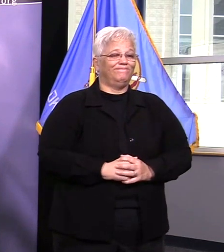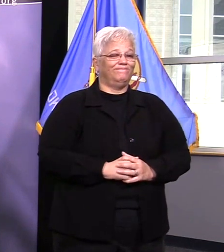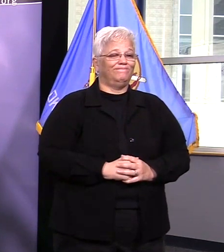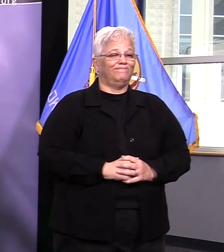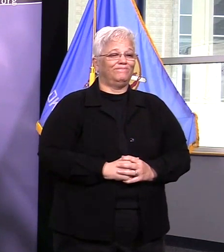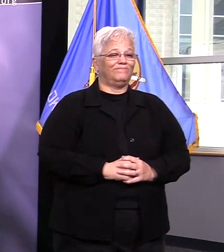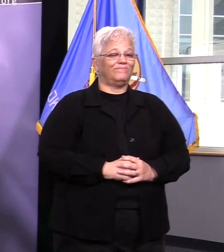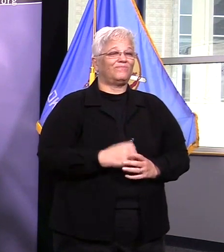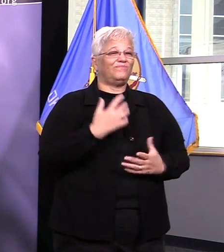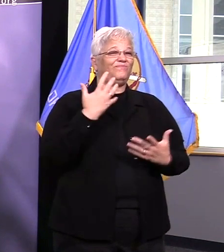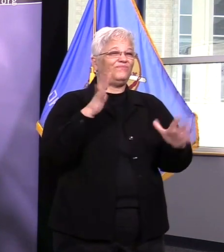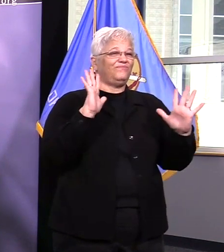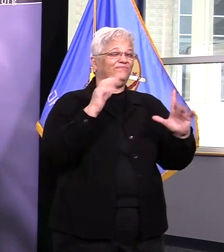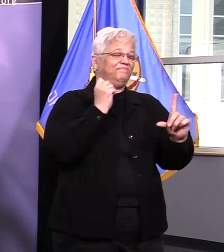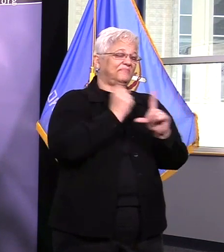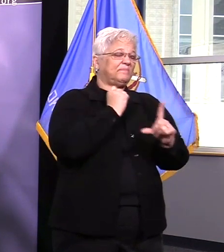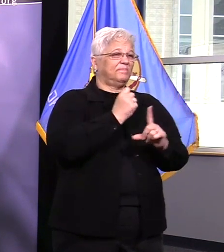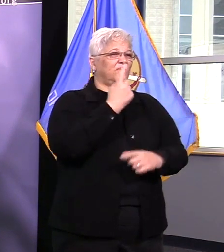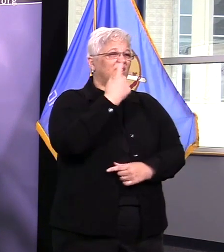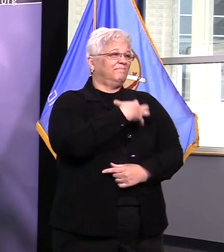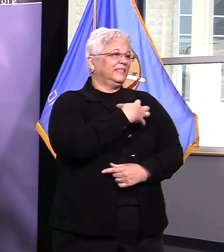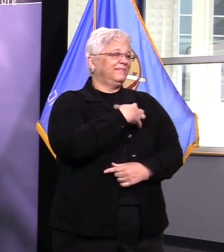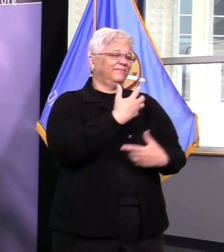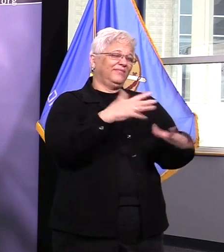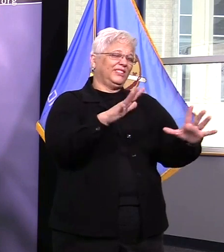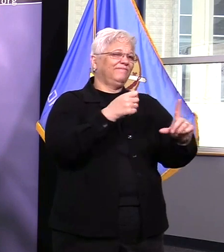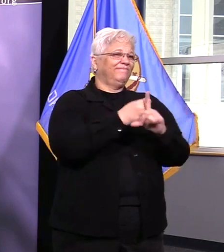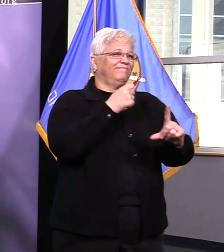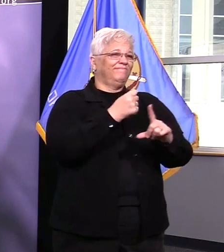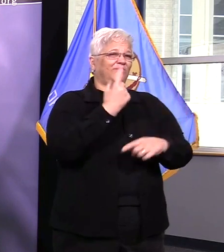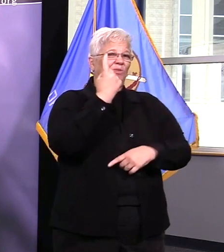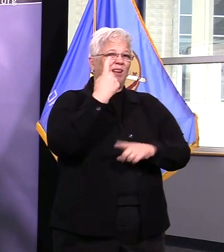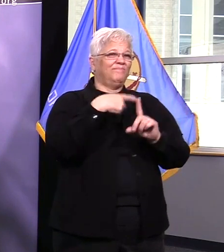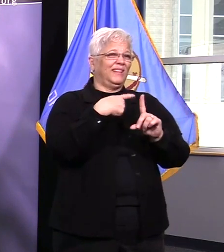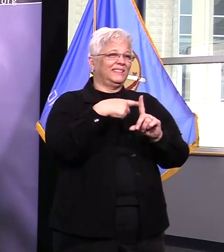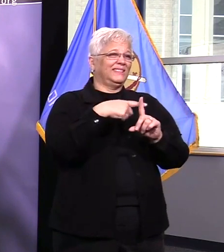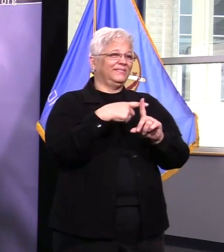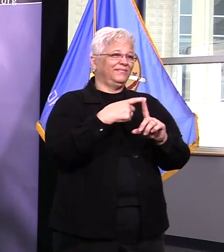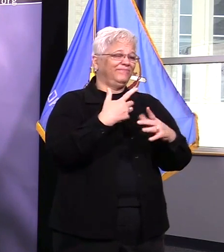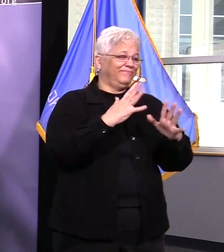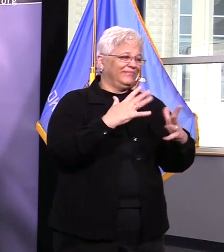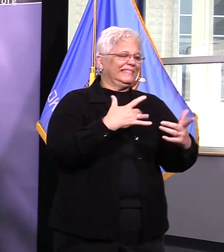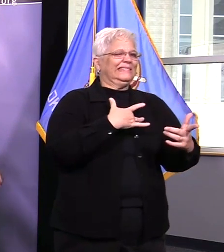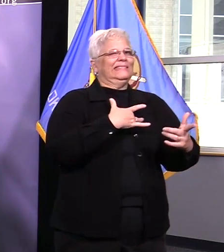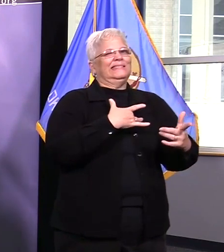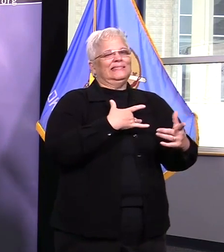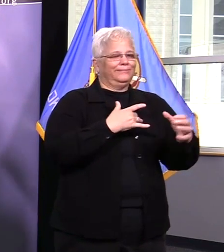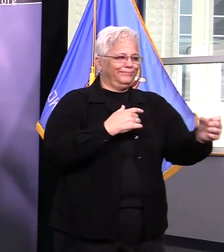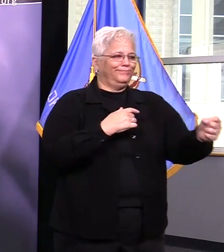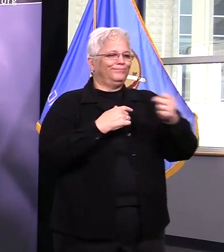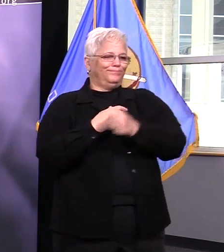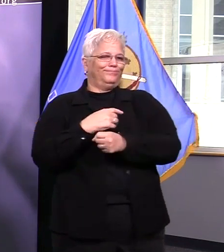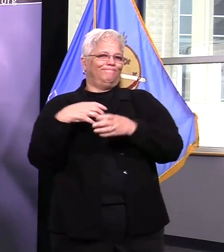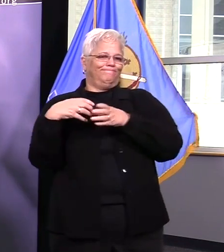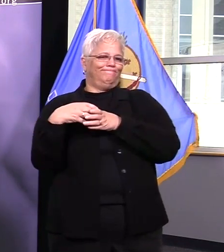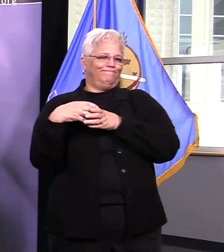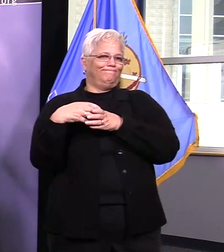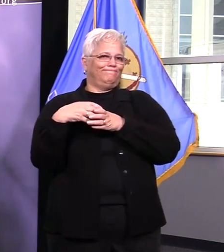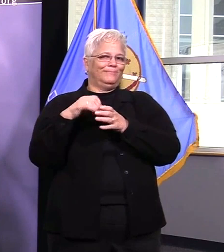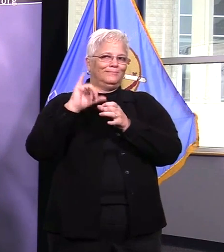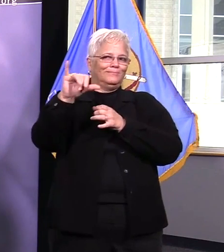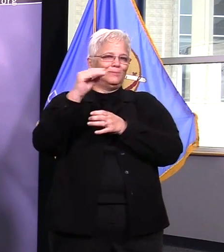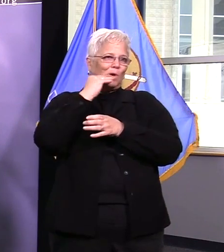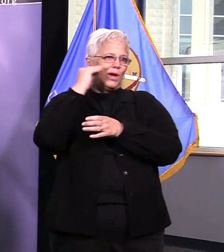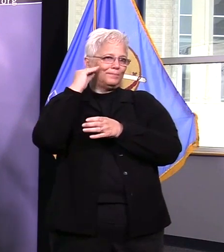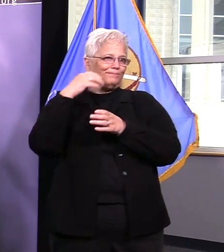we have one officer that remains positive that officer is quarantined at home and we have a number of officers that